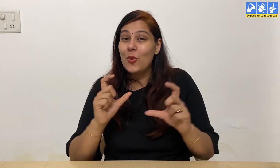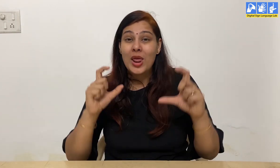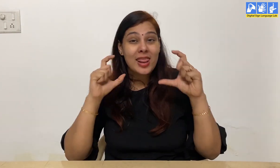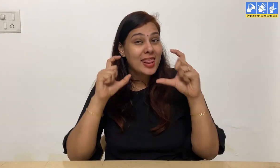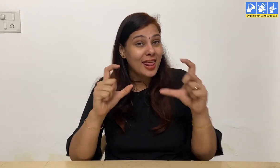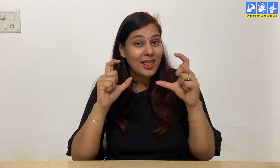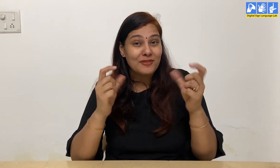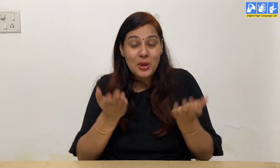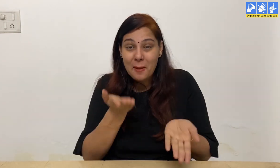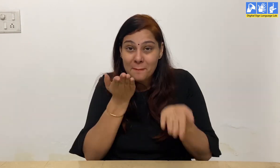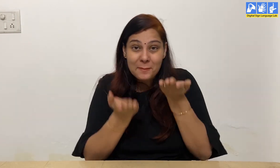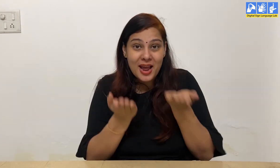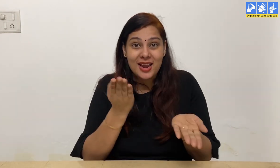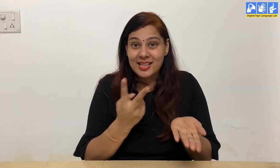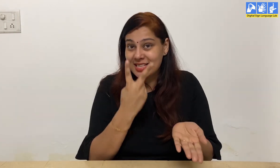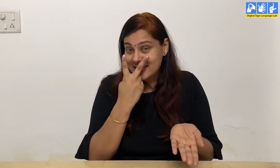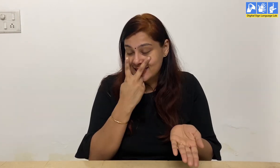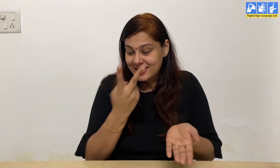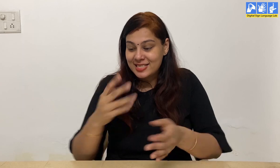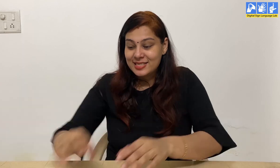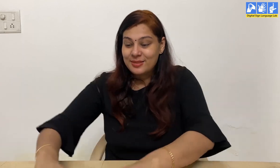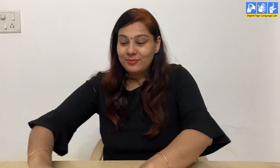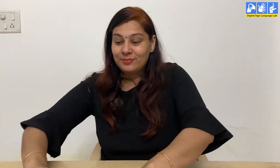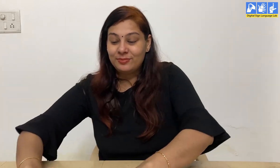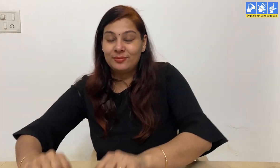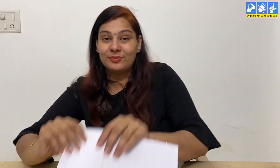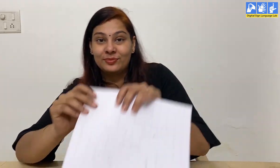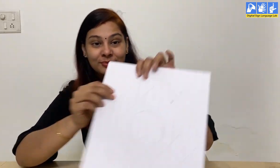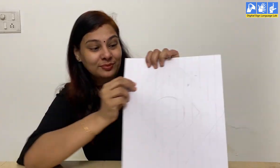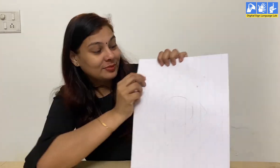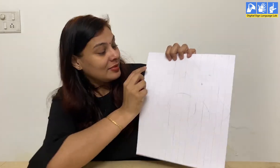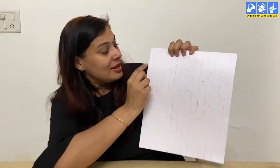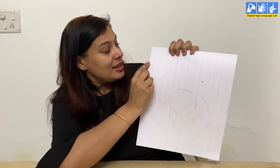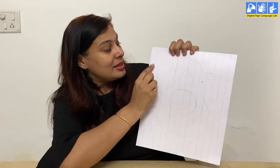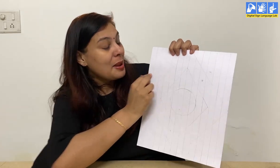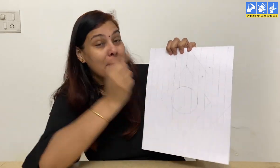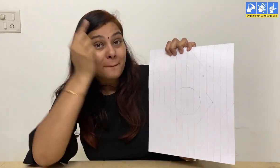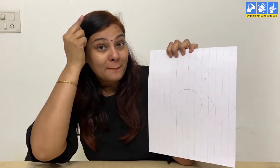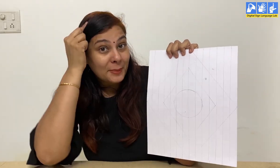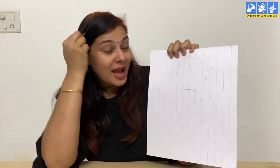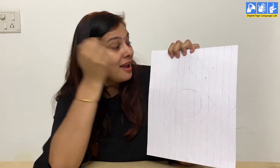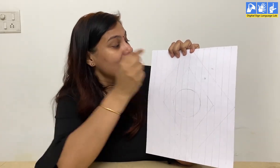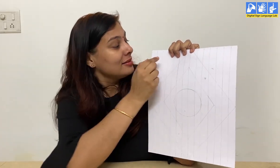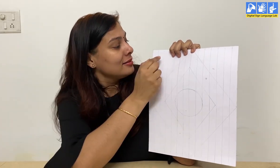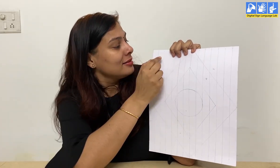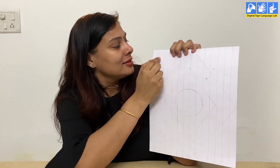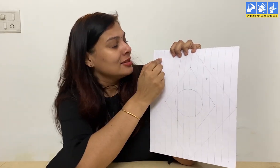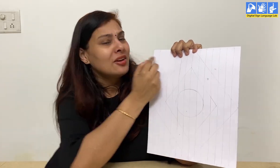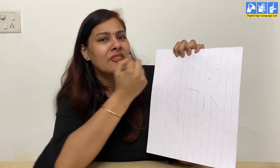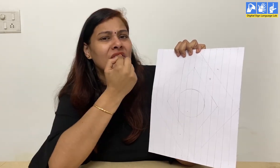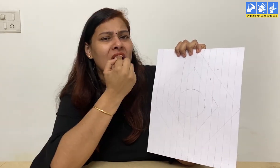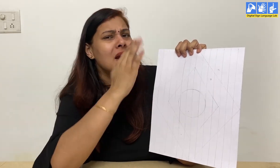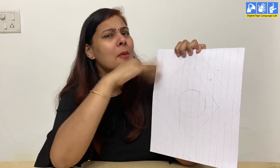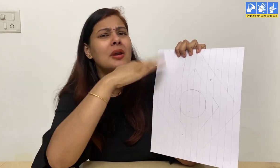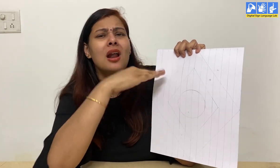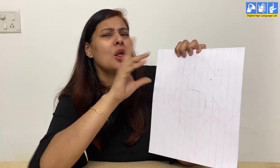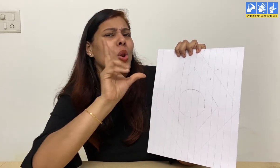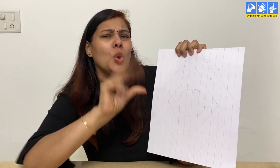But we have to be very careful in balancing all the colors. So in the first line we will paint black. Second